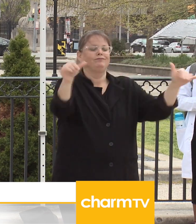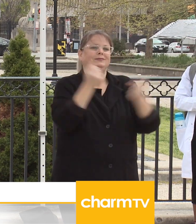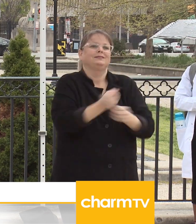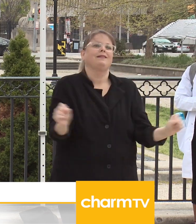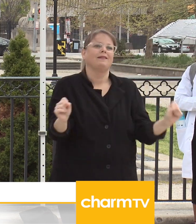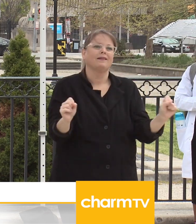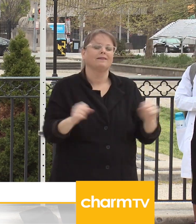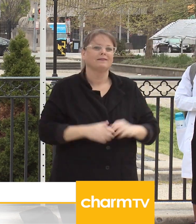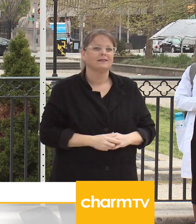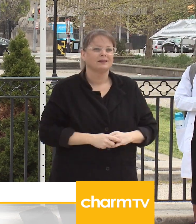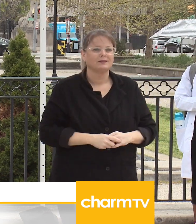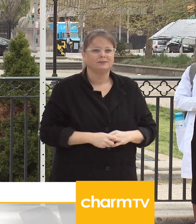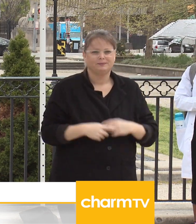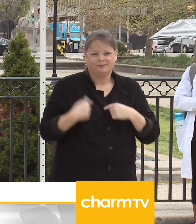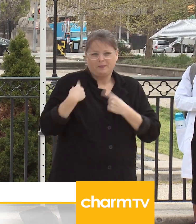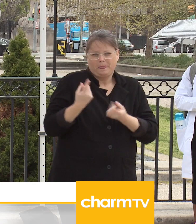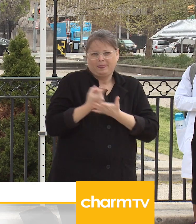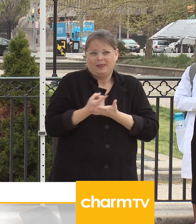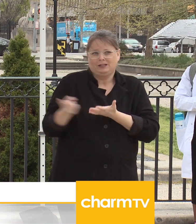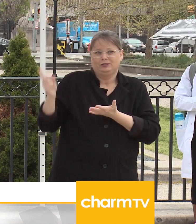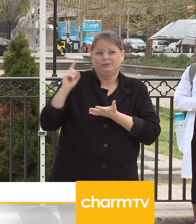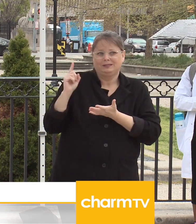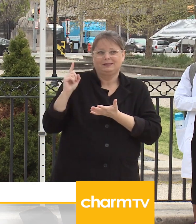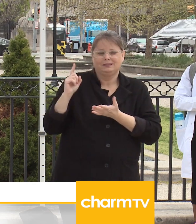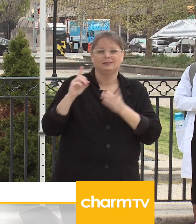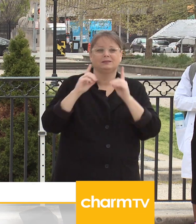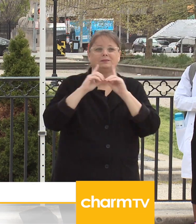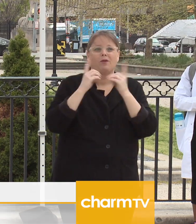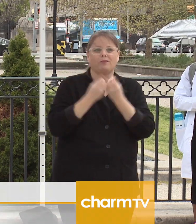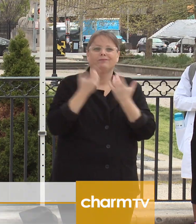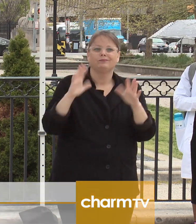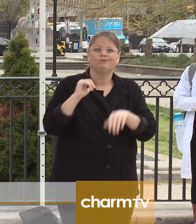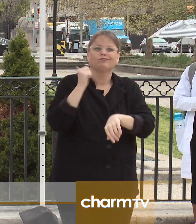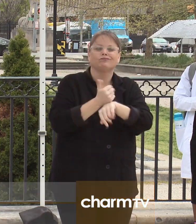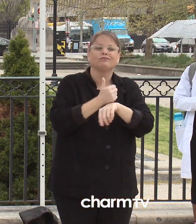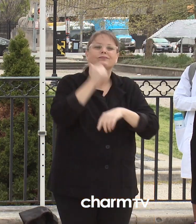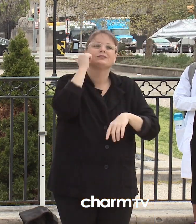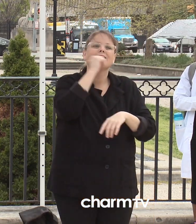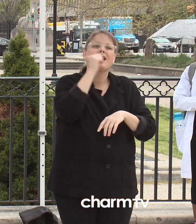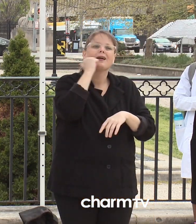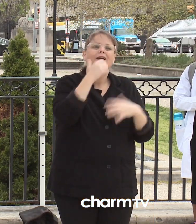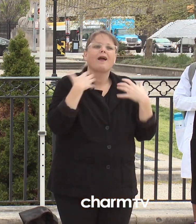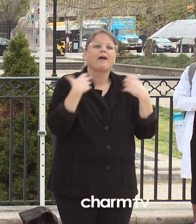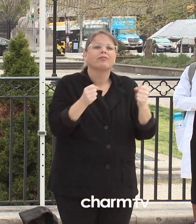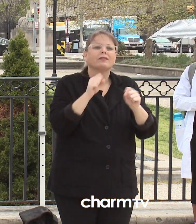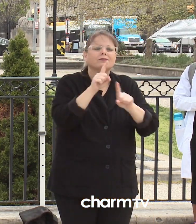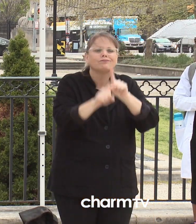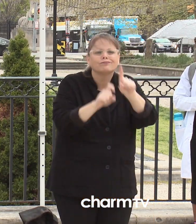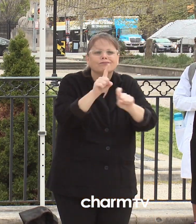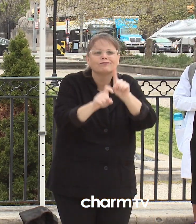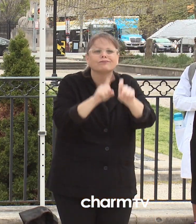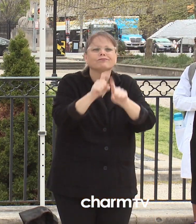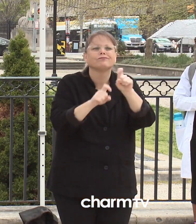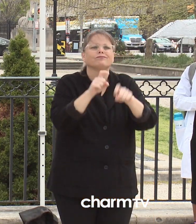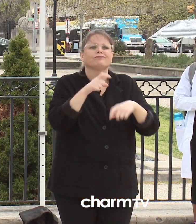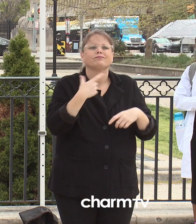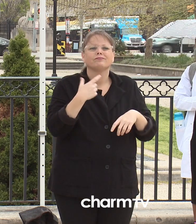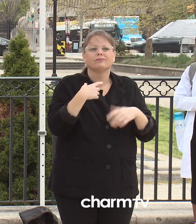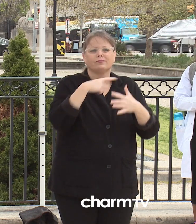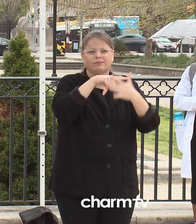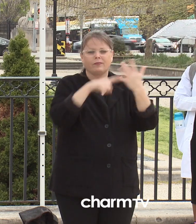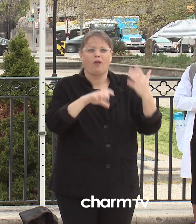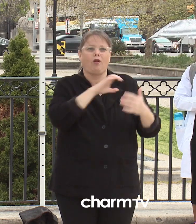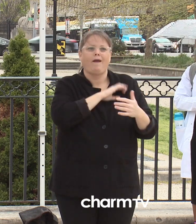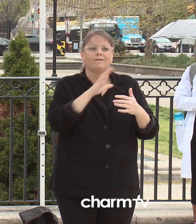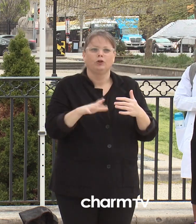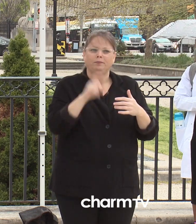week the department implemented daily health checks for all officers requesting that officers take their temperatures twice a day. Members